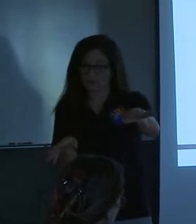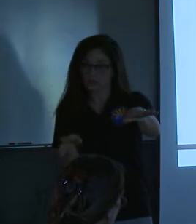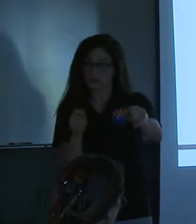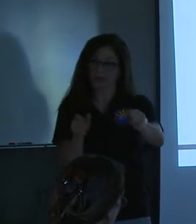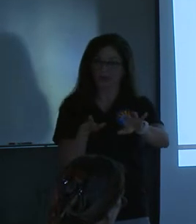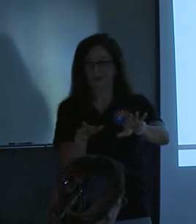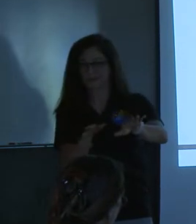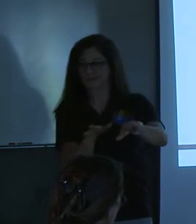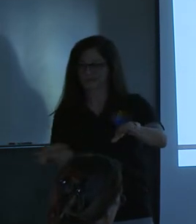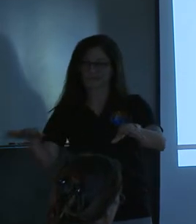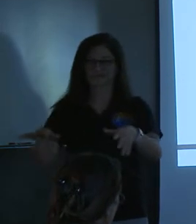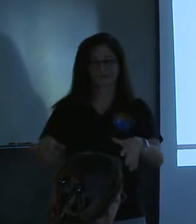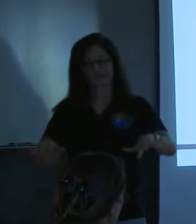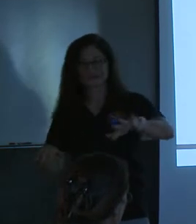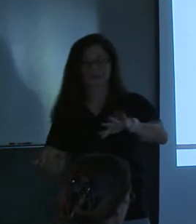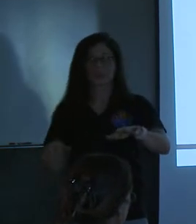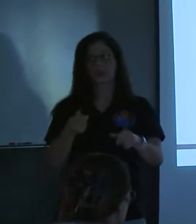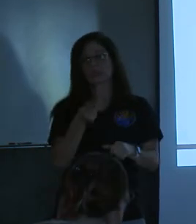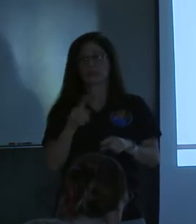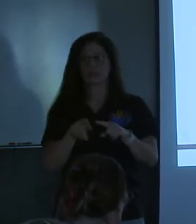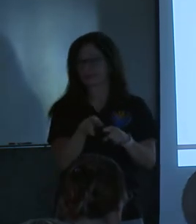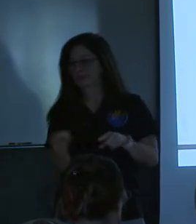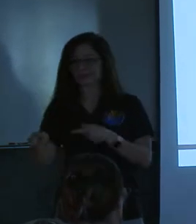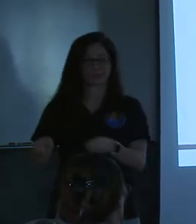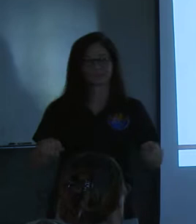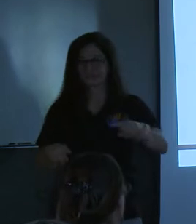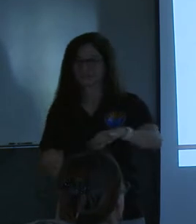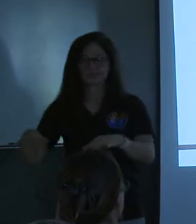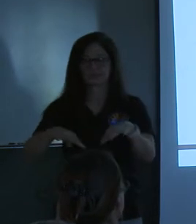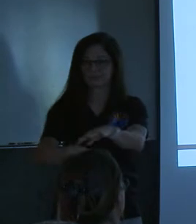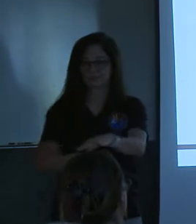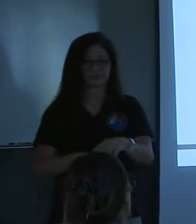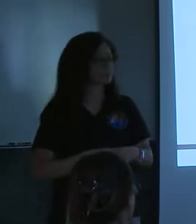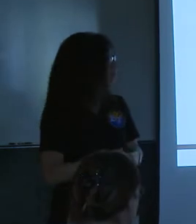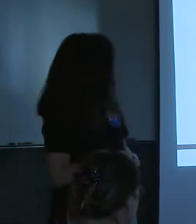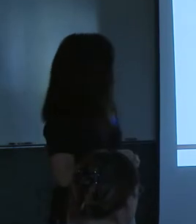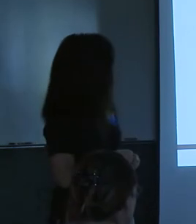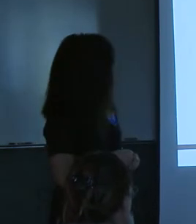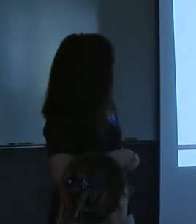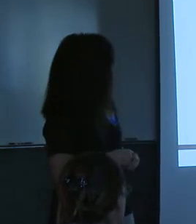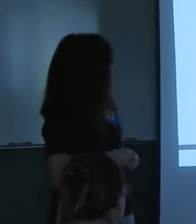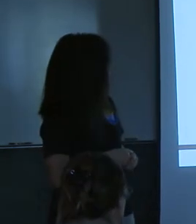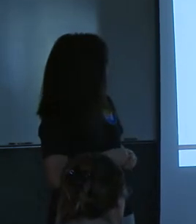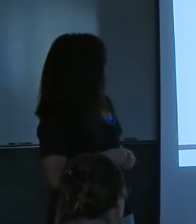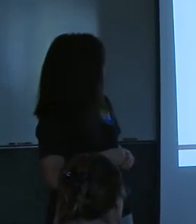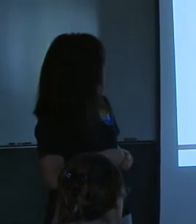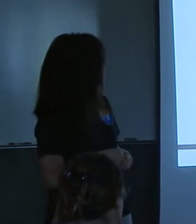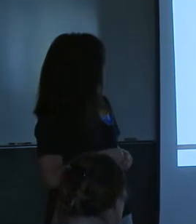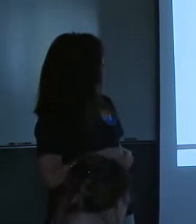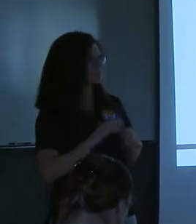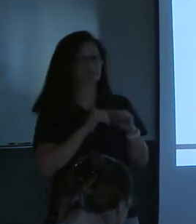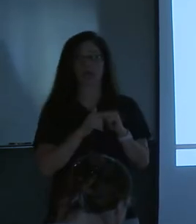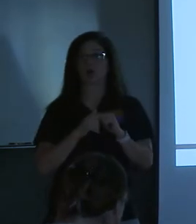haphazard flow path. Several different ways that it flows into there. Uh, that's, uh, the difference between the,